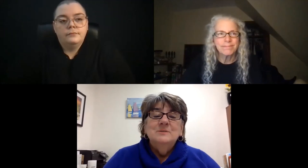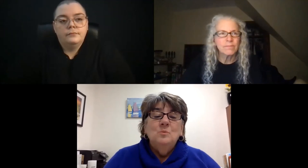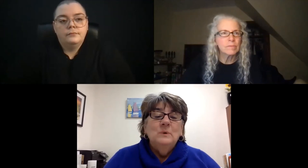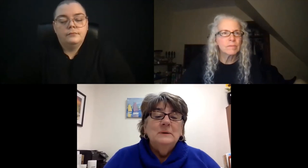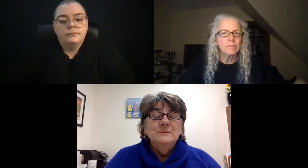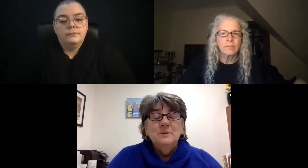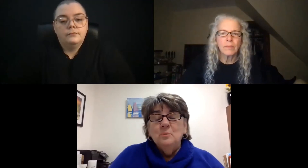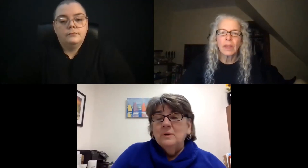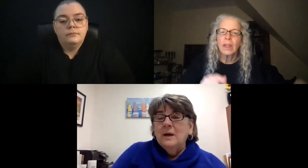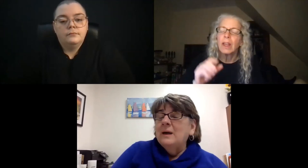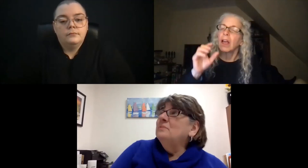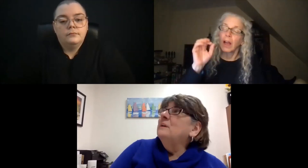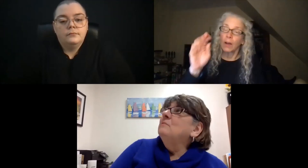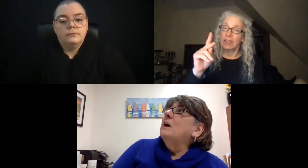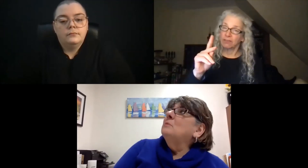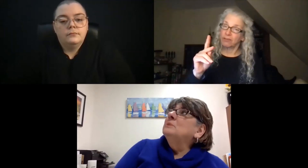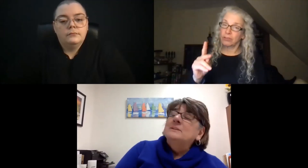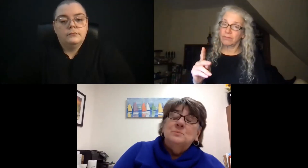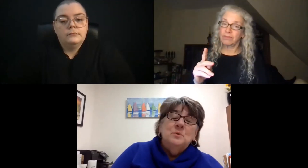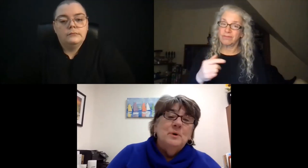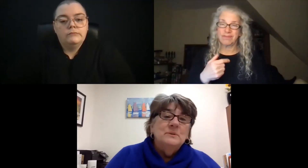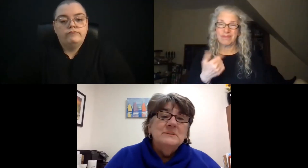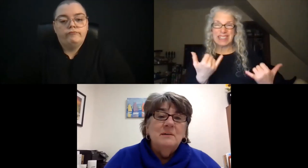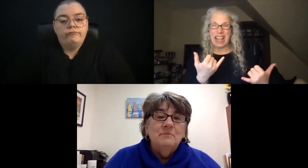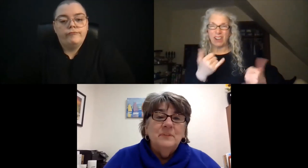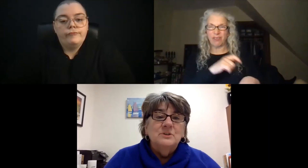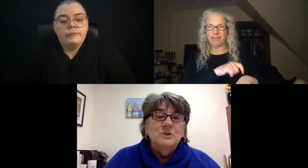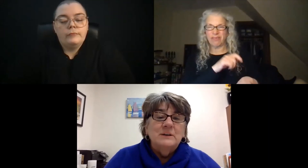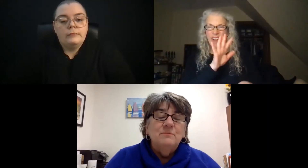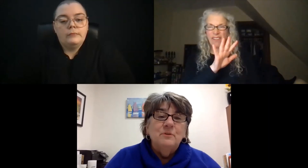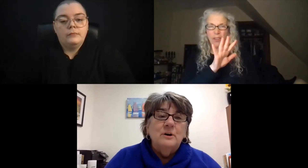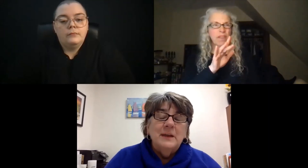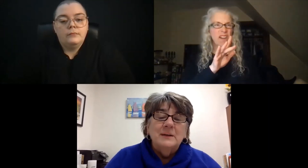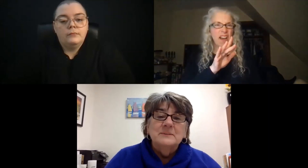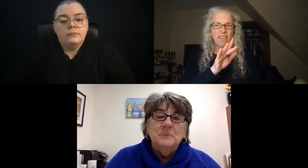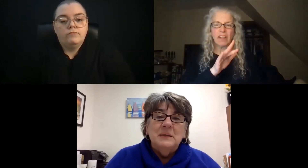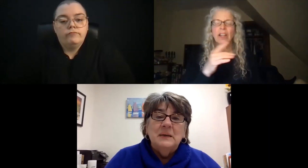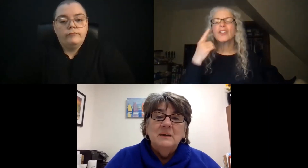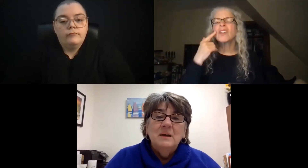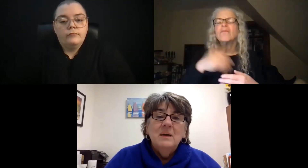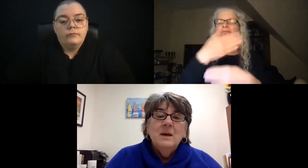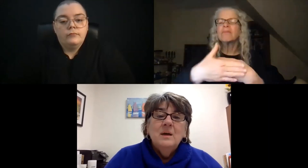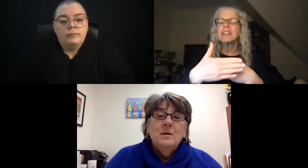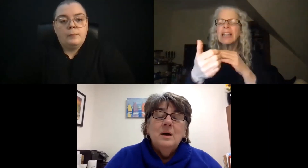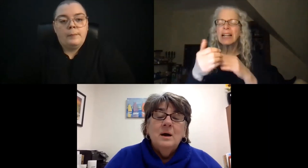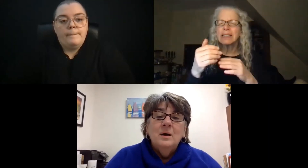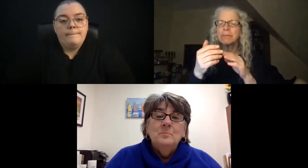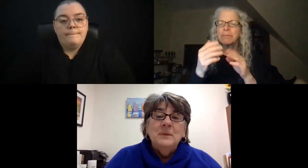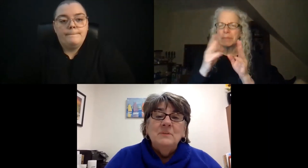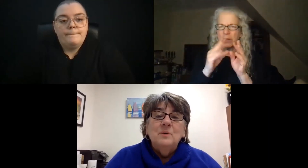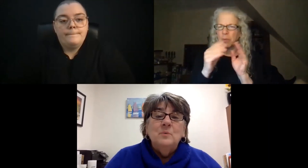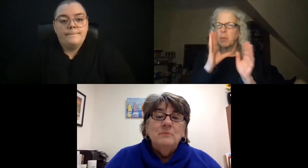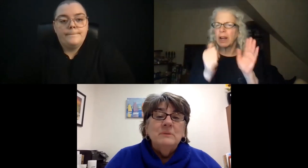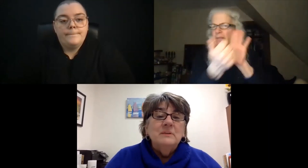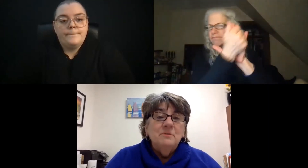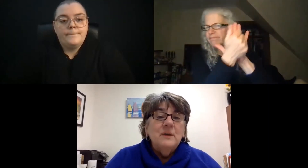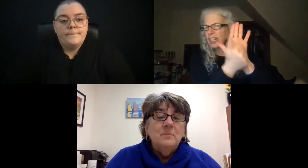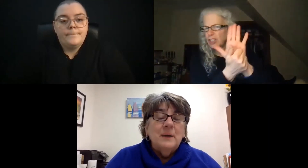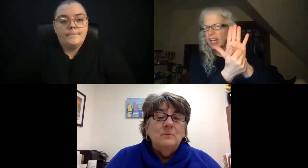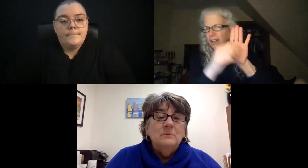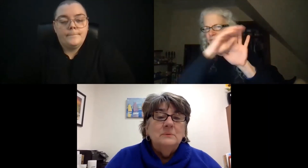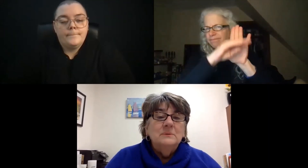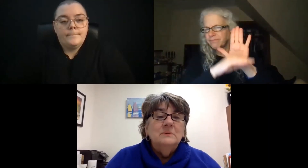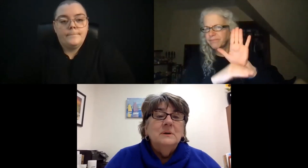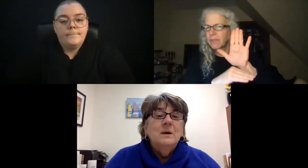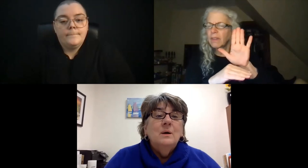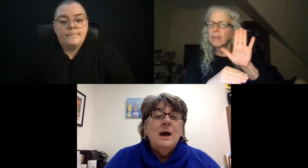So, so I think I would like to propose that the agenda for our next meeting. B, that we really think